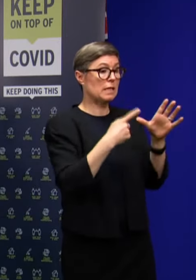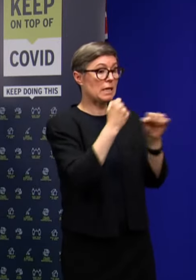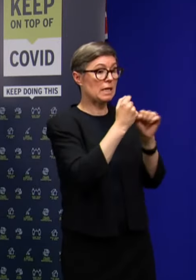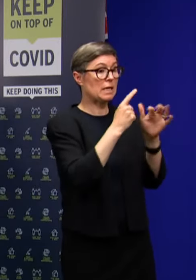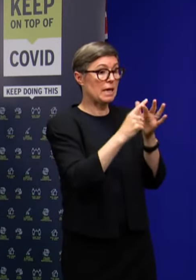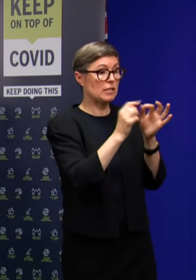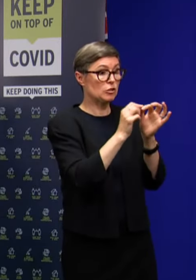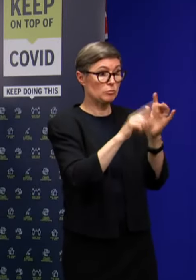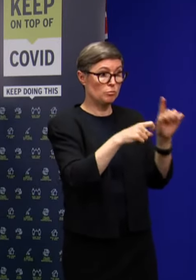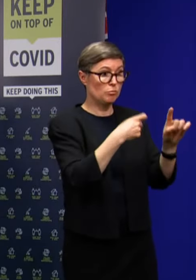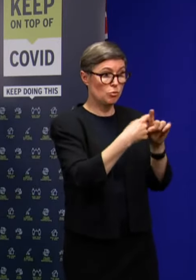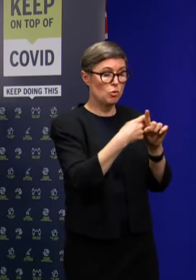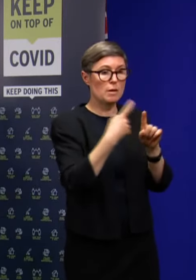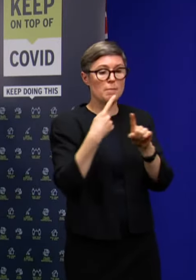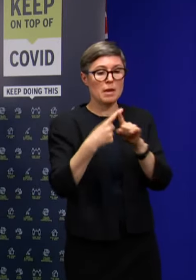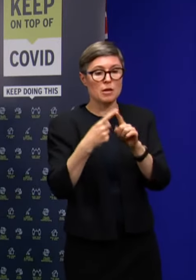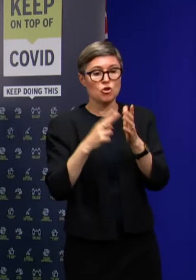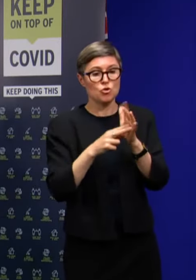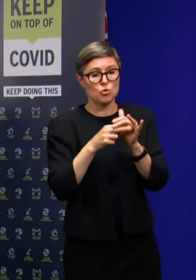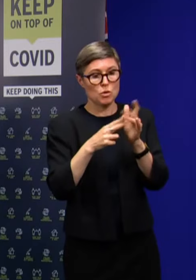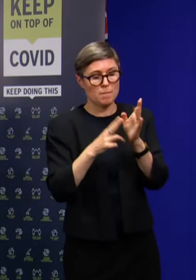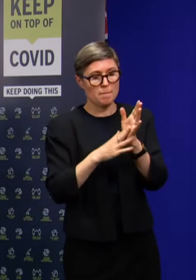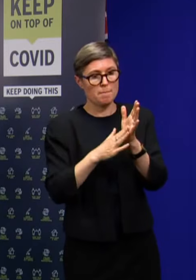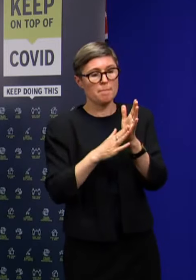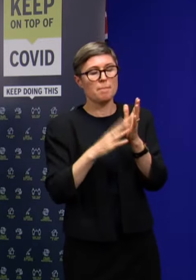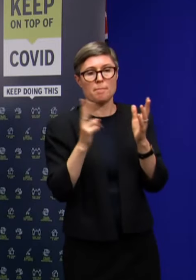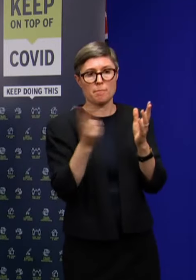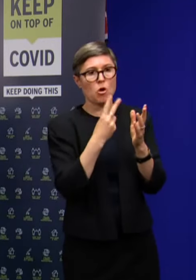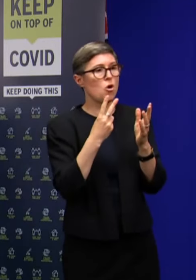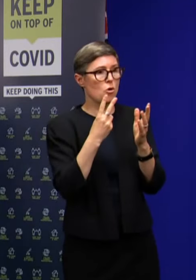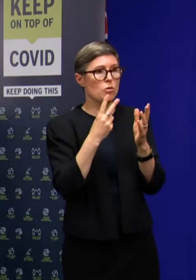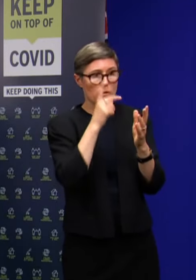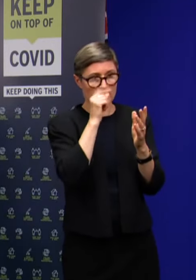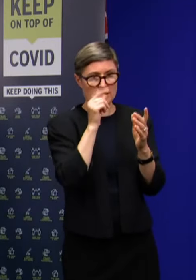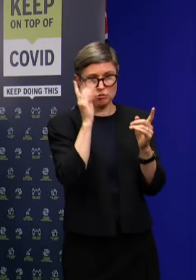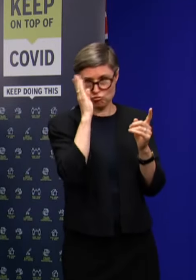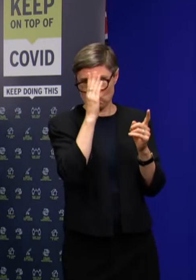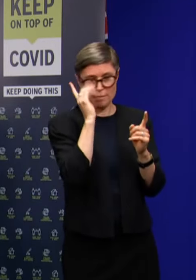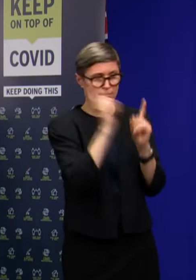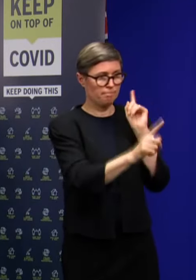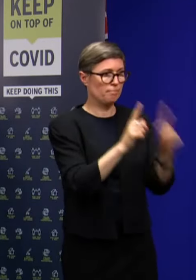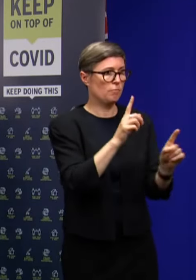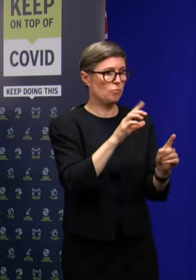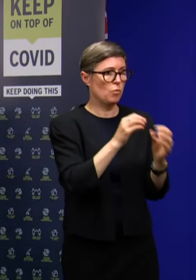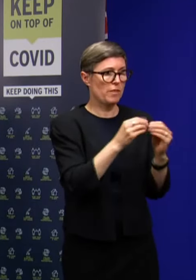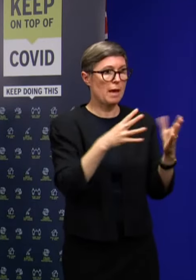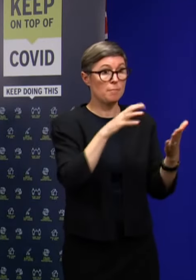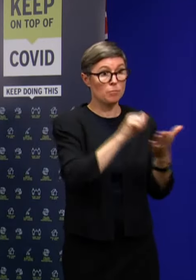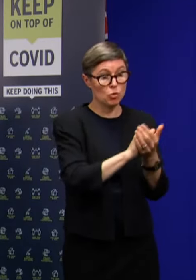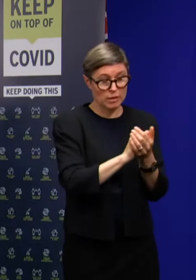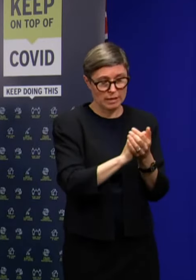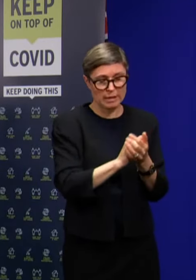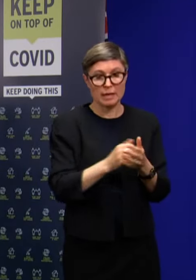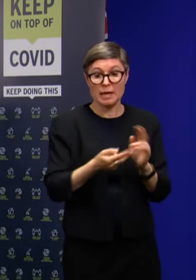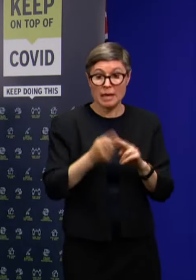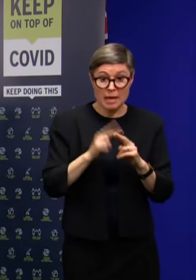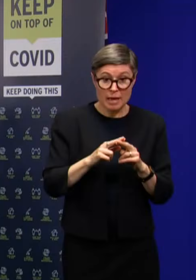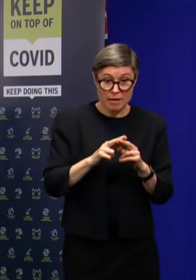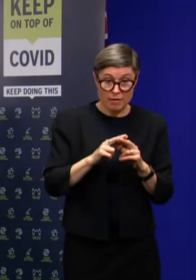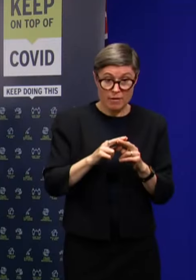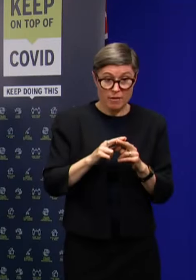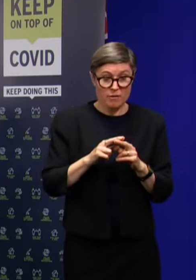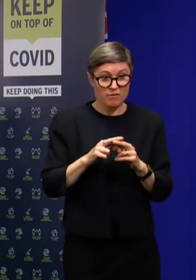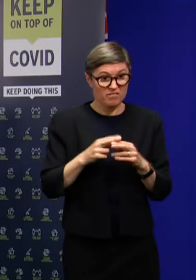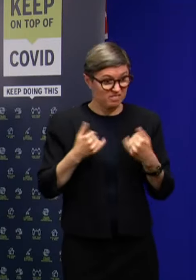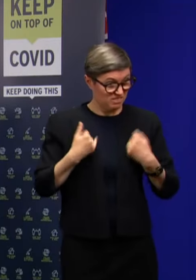-ups allow for walk-ins and drive-ups, so no booking required. So symptoms include fever, runny nose, cough, sore